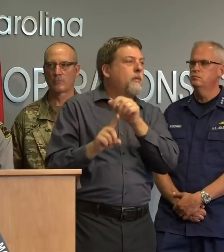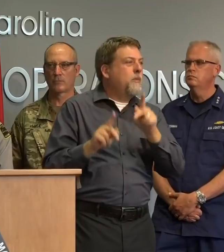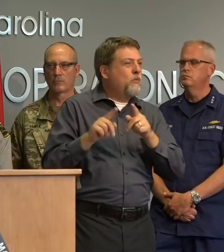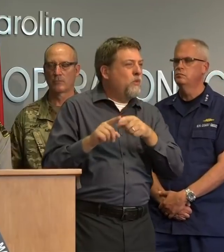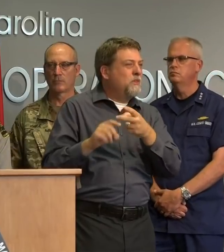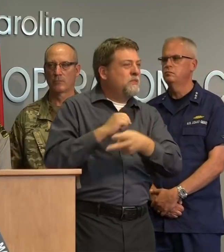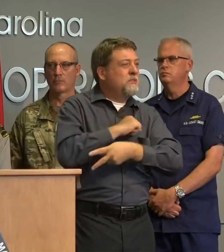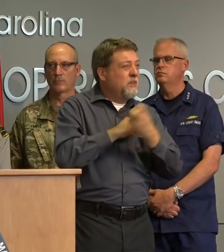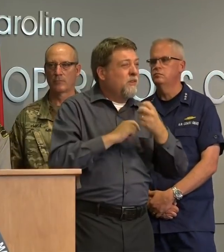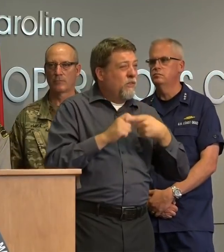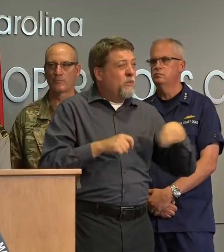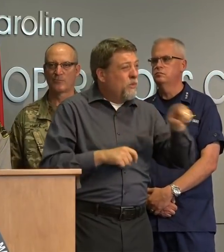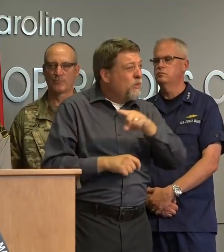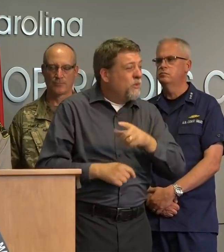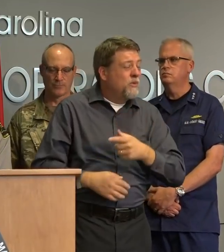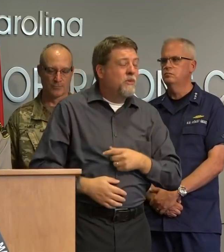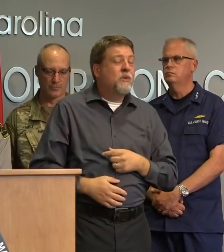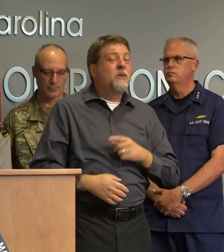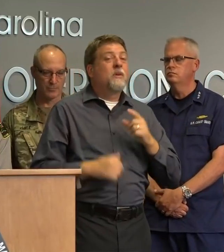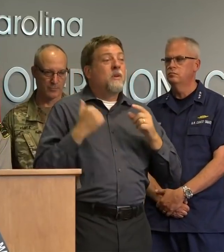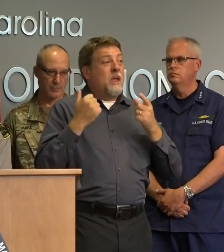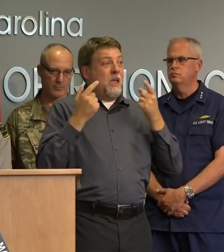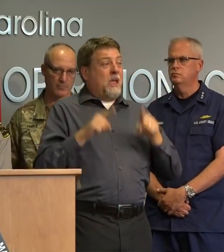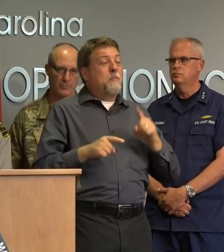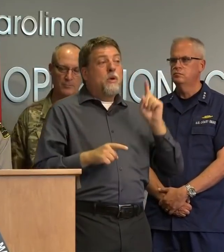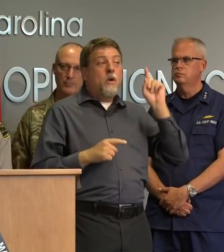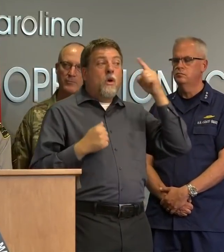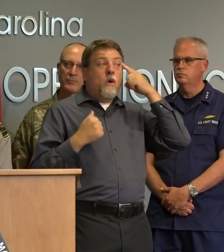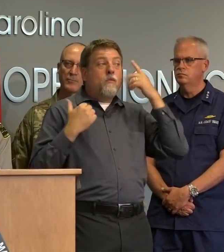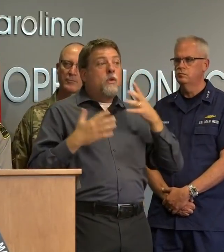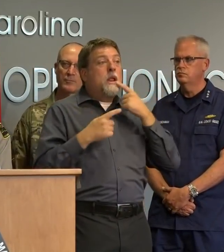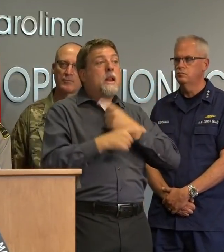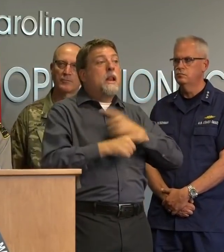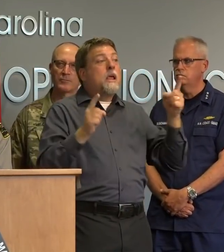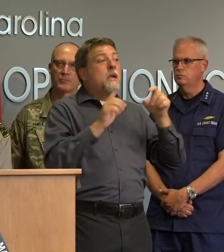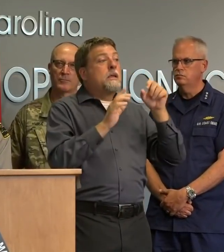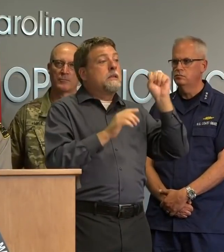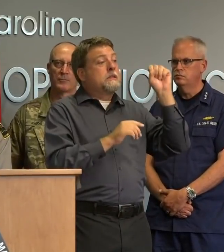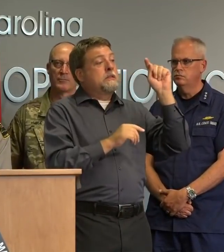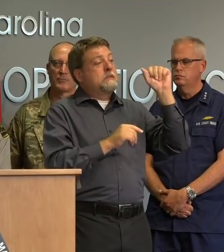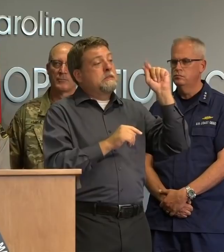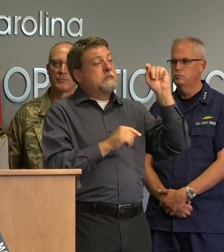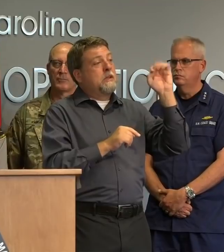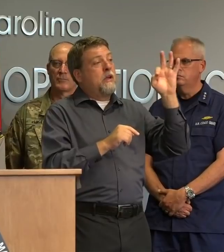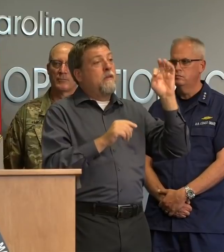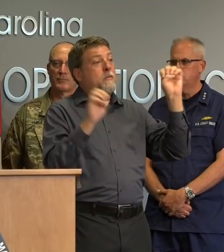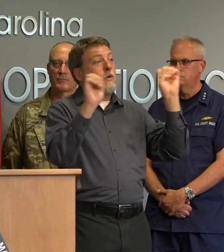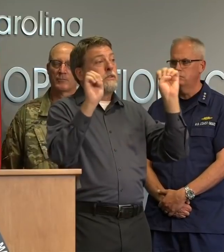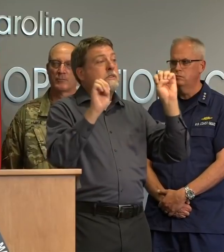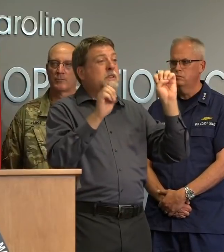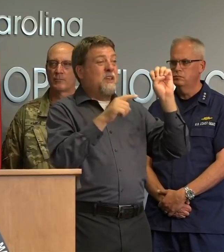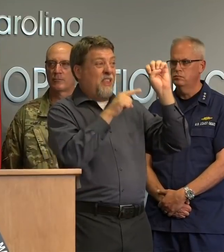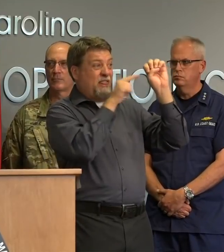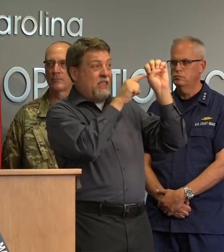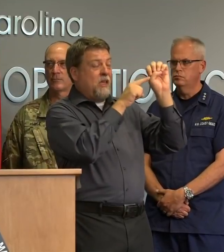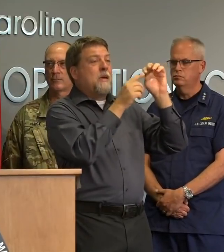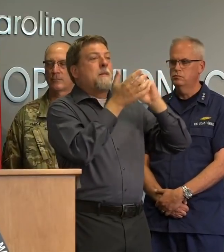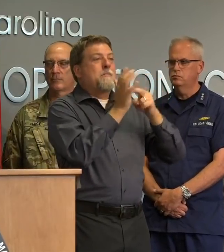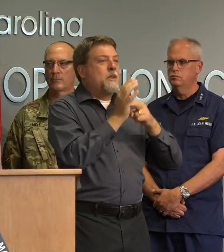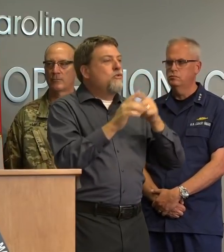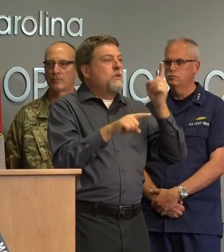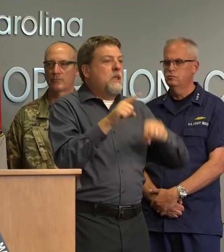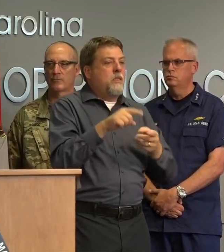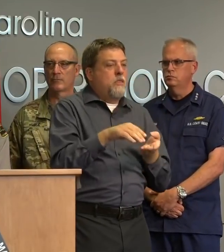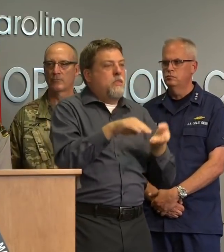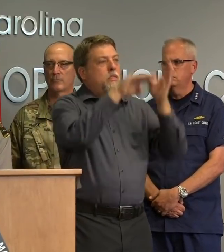emergency the state of emergency that triggered our state's uh price gouging law so it is in effect